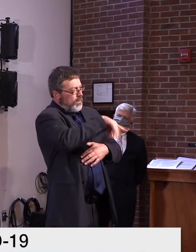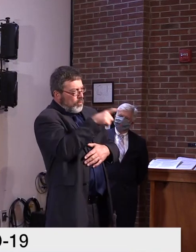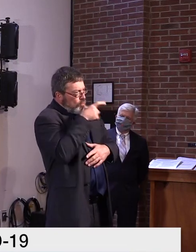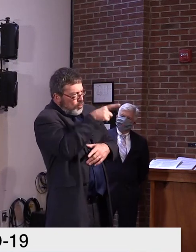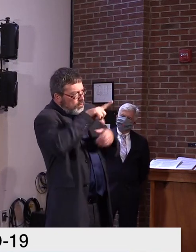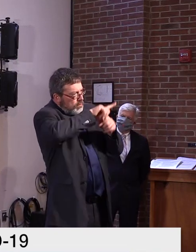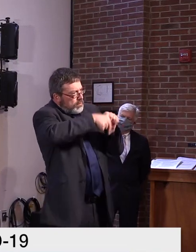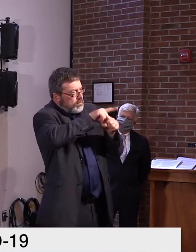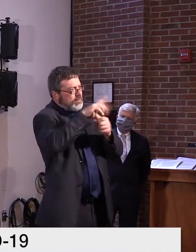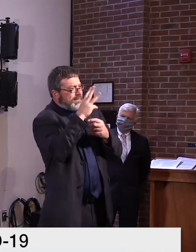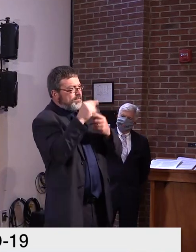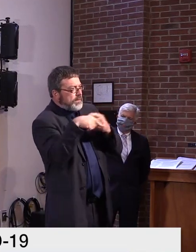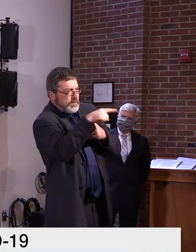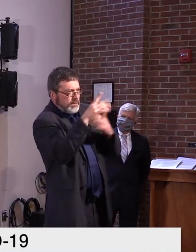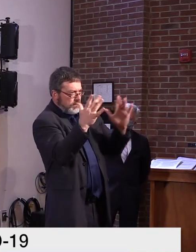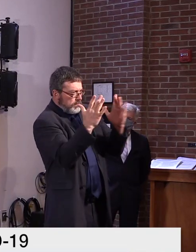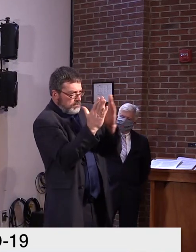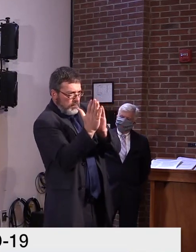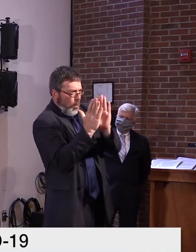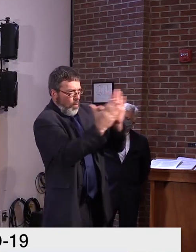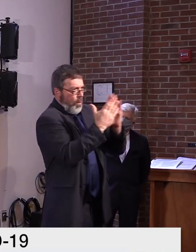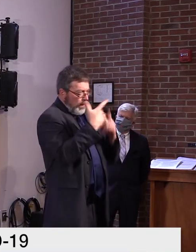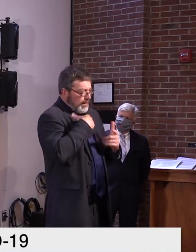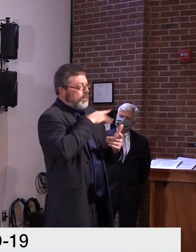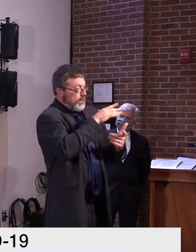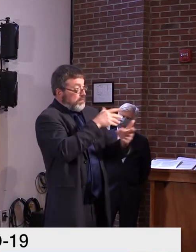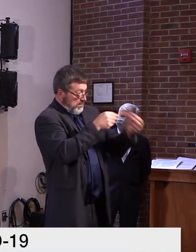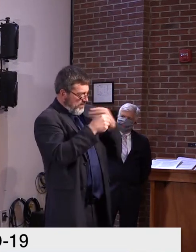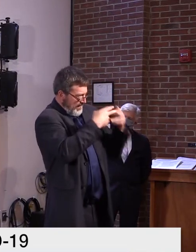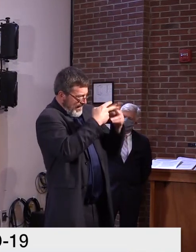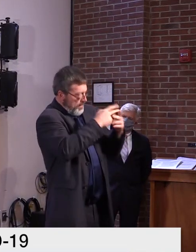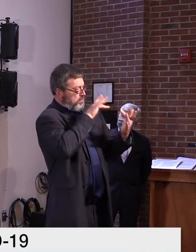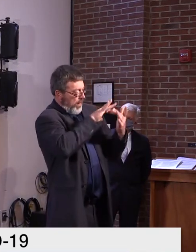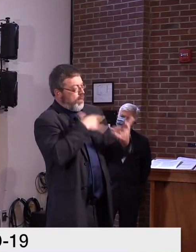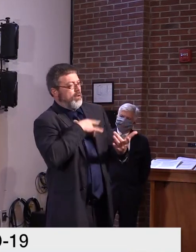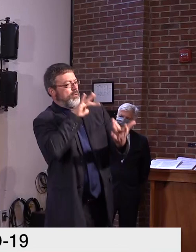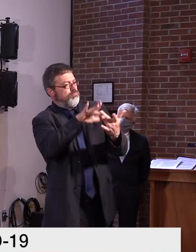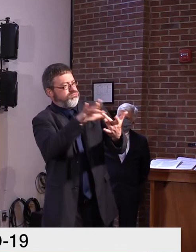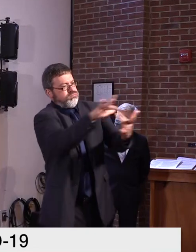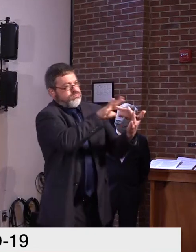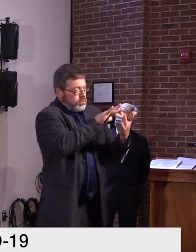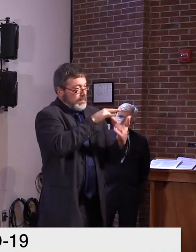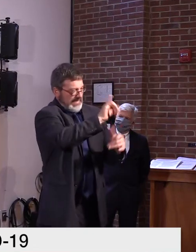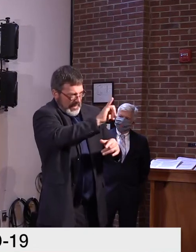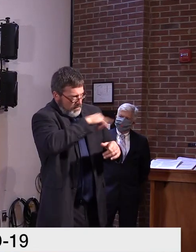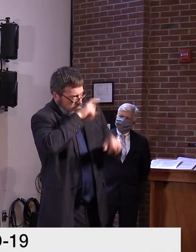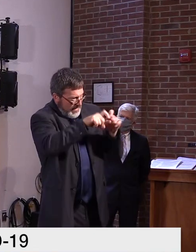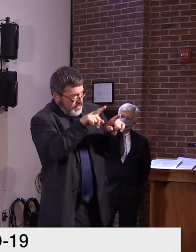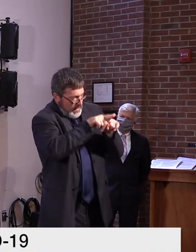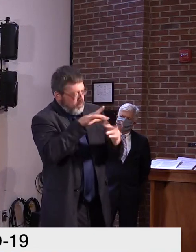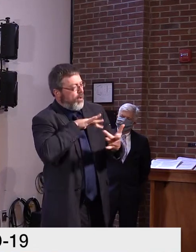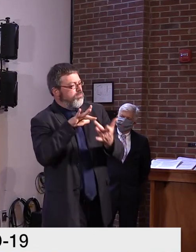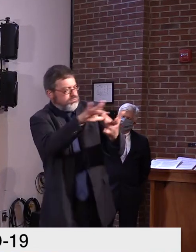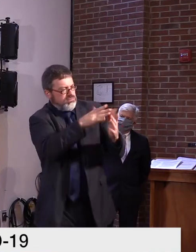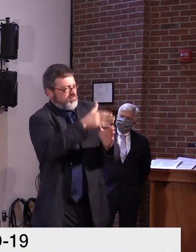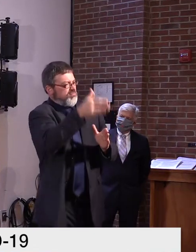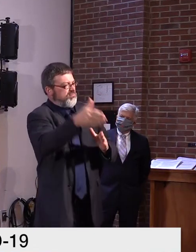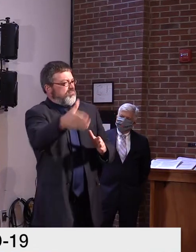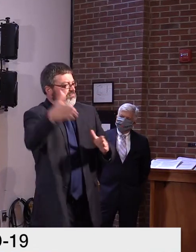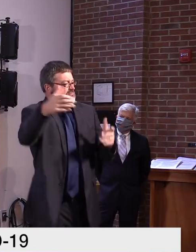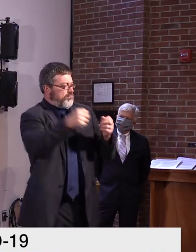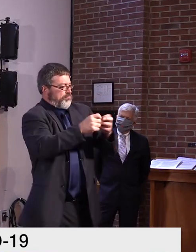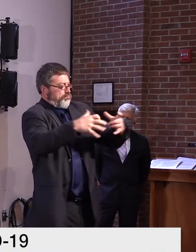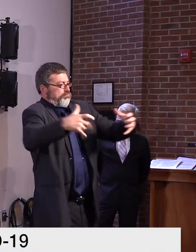I, I should, yeah. No, no, please finish. No, I should emphasize that it is not,